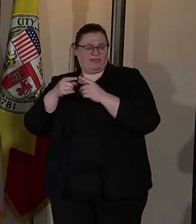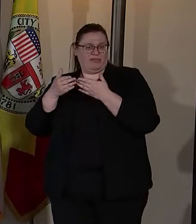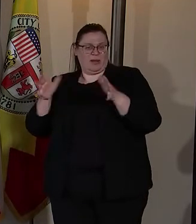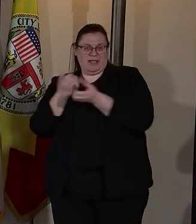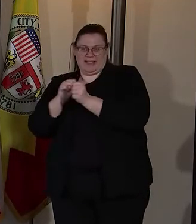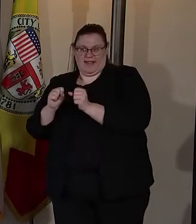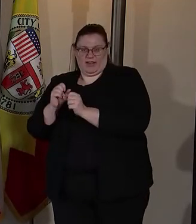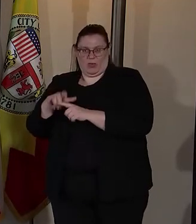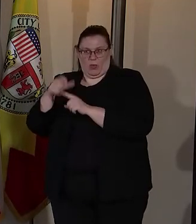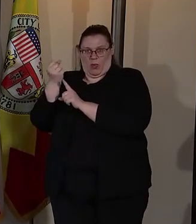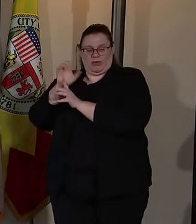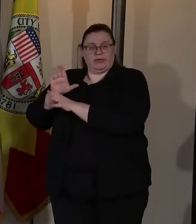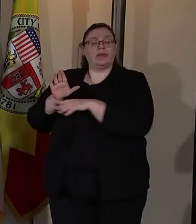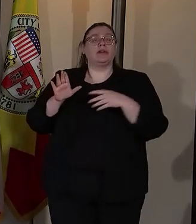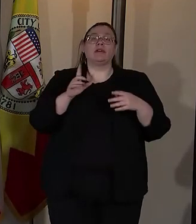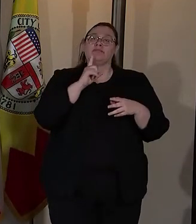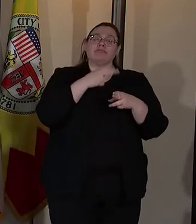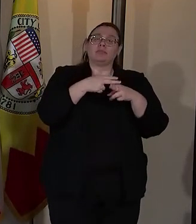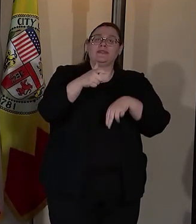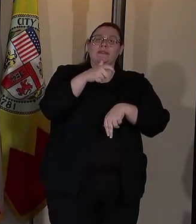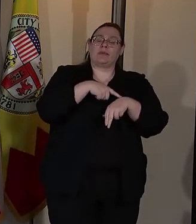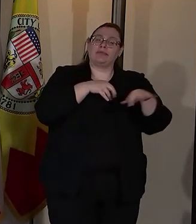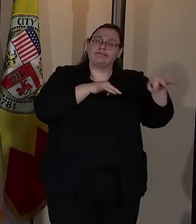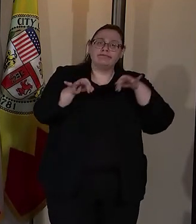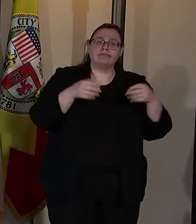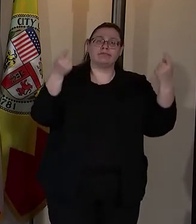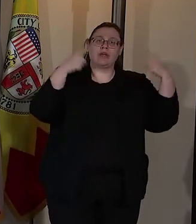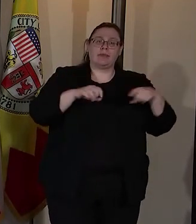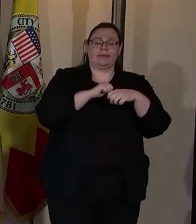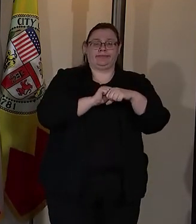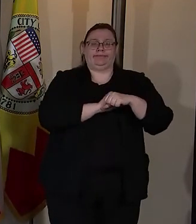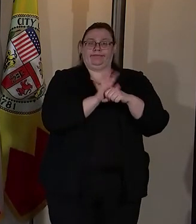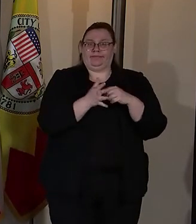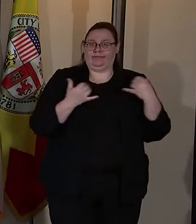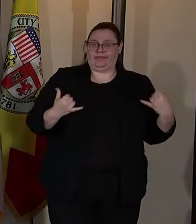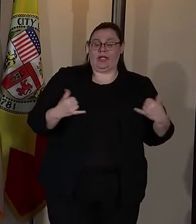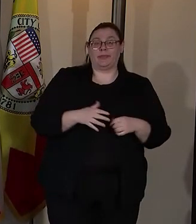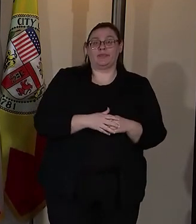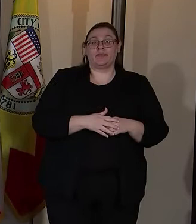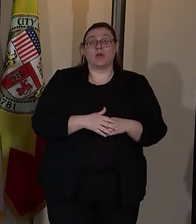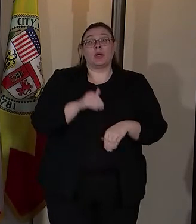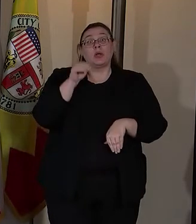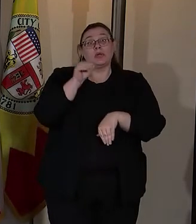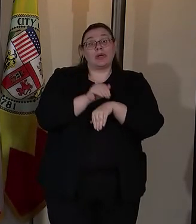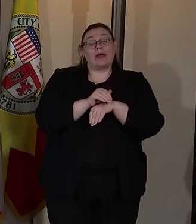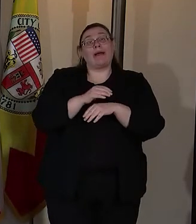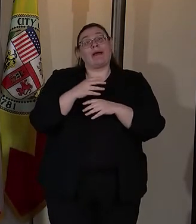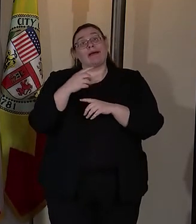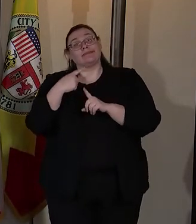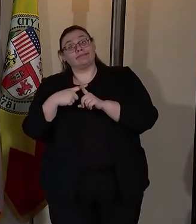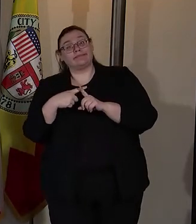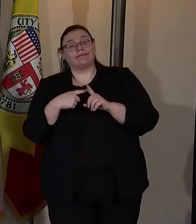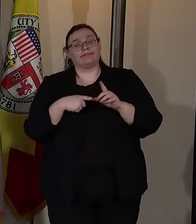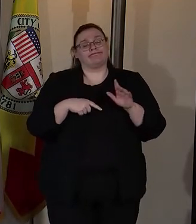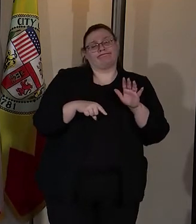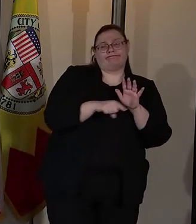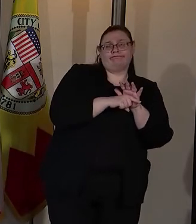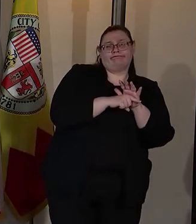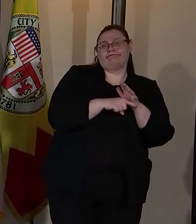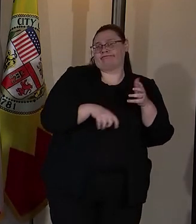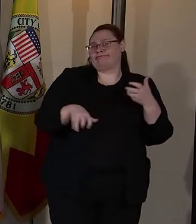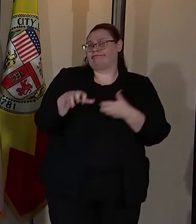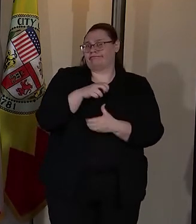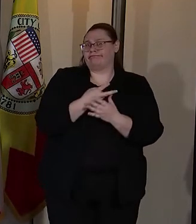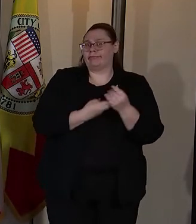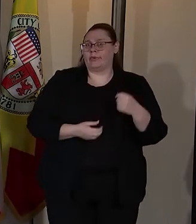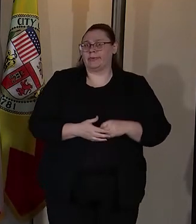I want to very briefly update you on COVID-19. And tonight is a bittersweet mix of good news and bad news